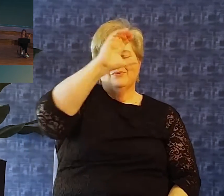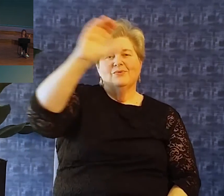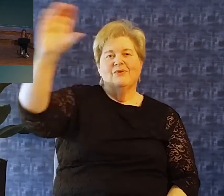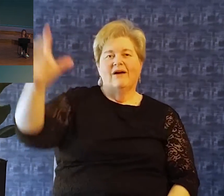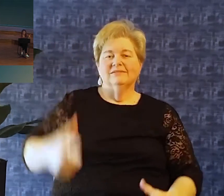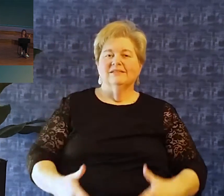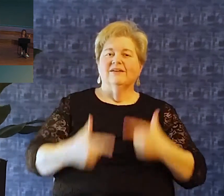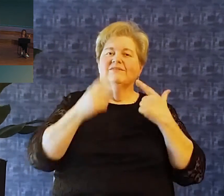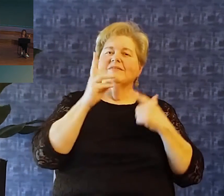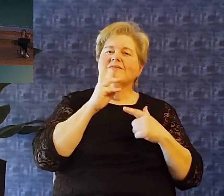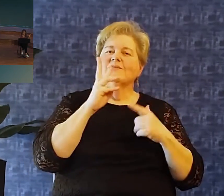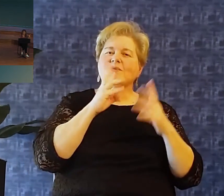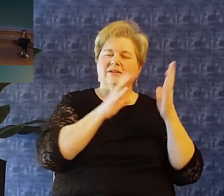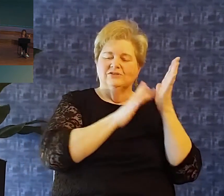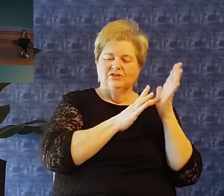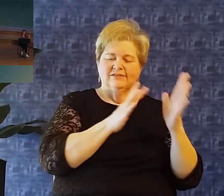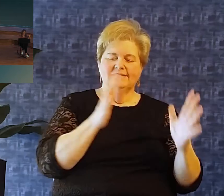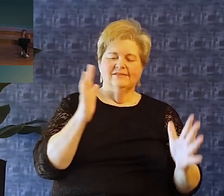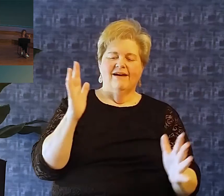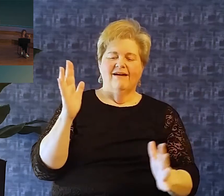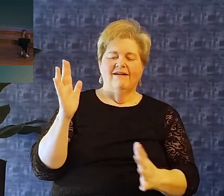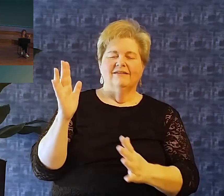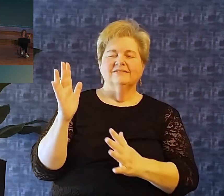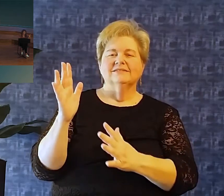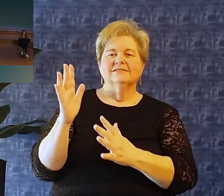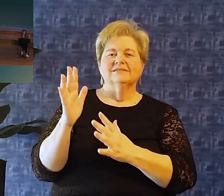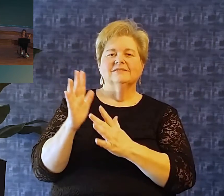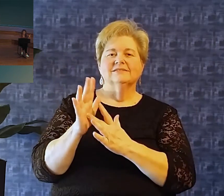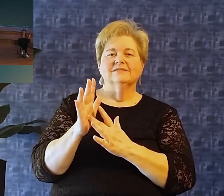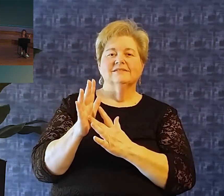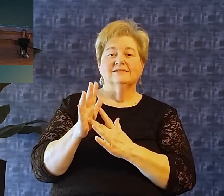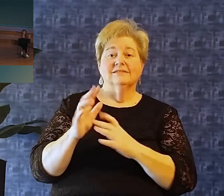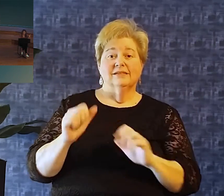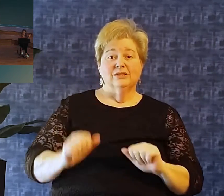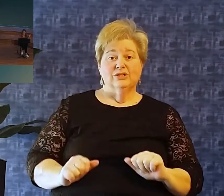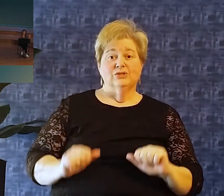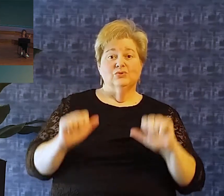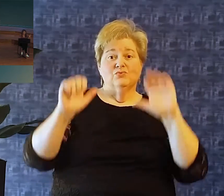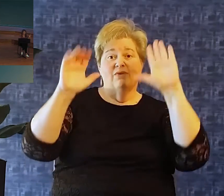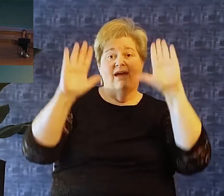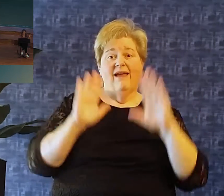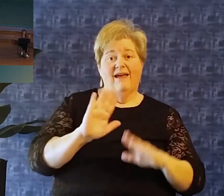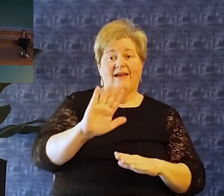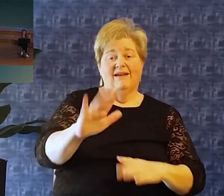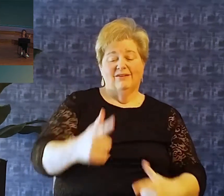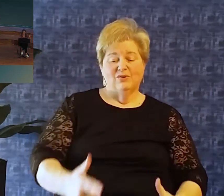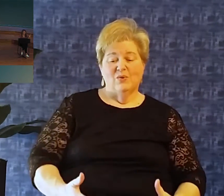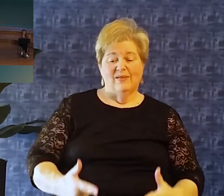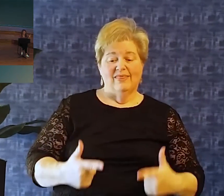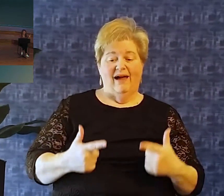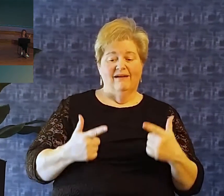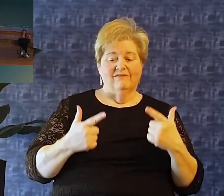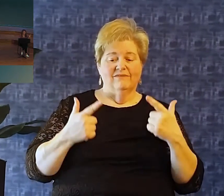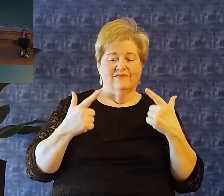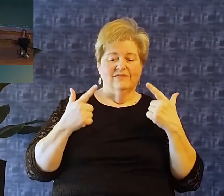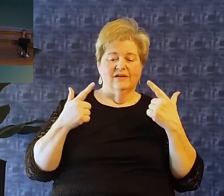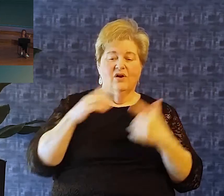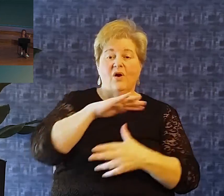the cross of different waters Lay your life